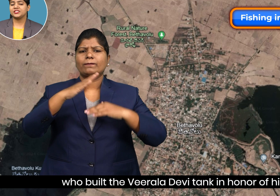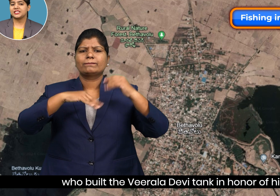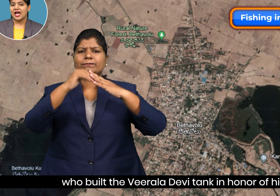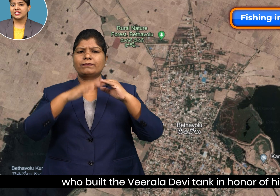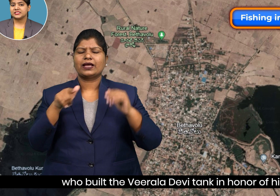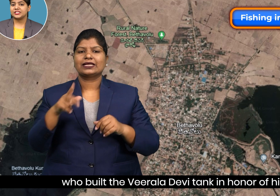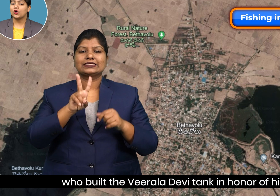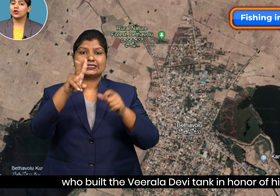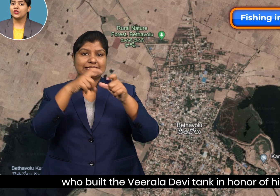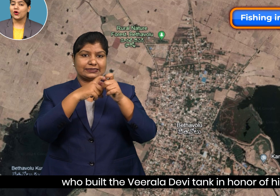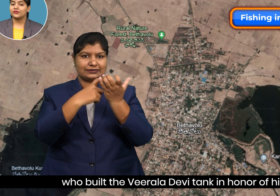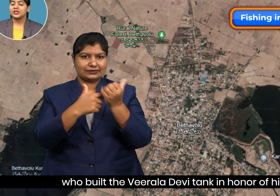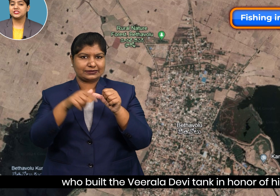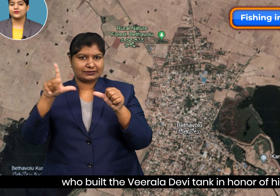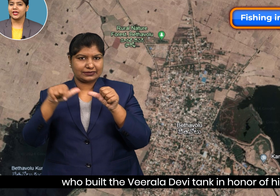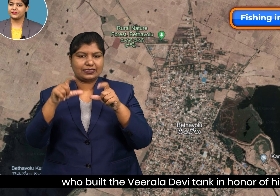tank in honour of his wife.